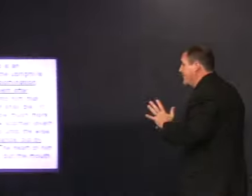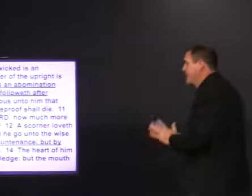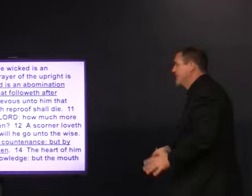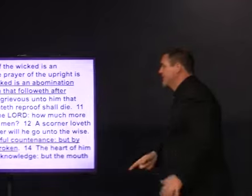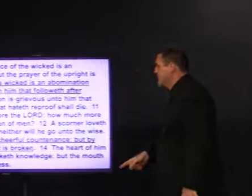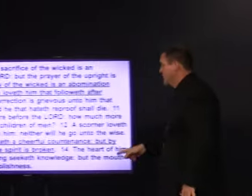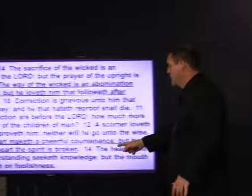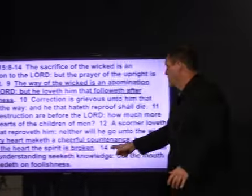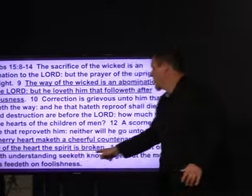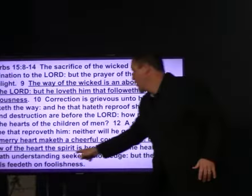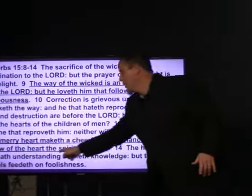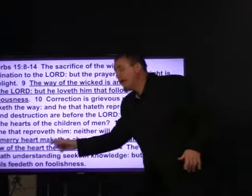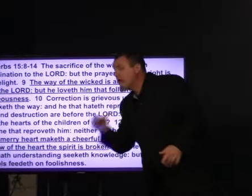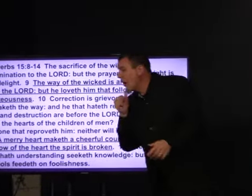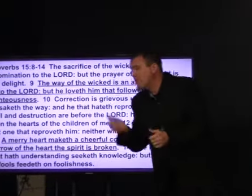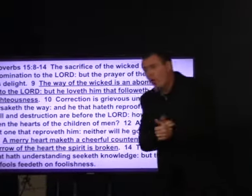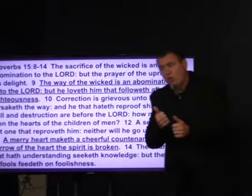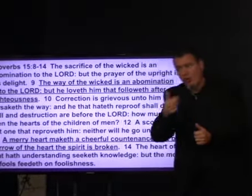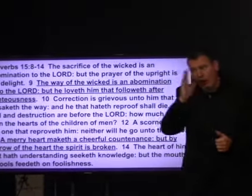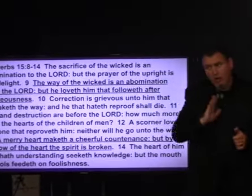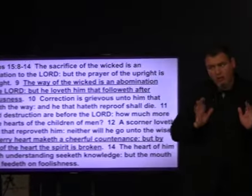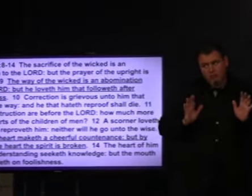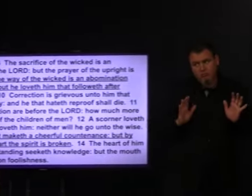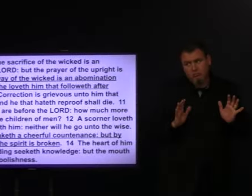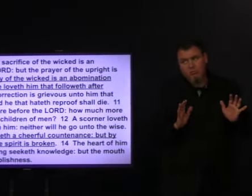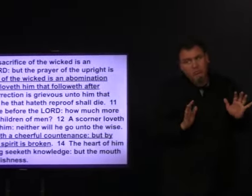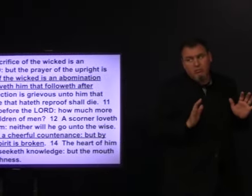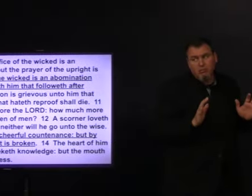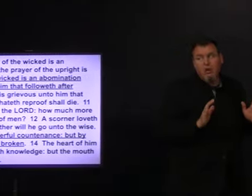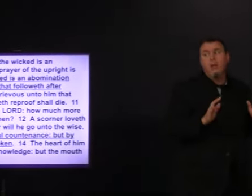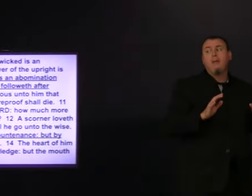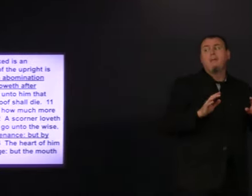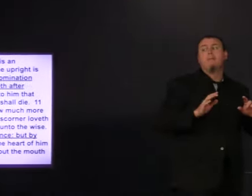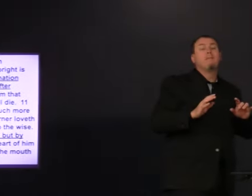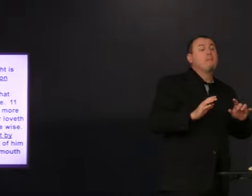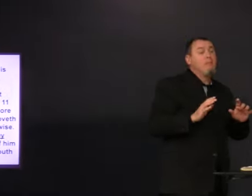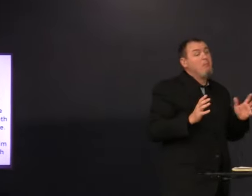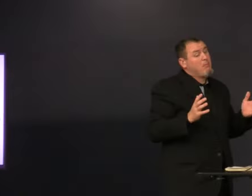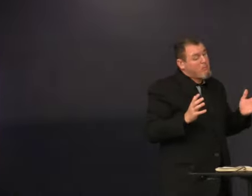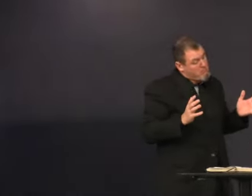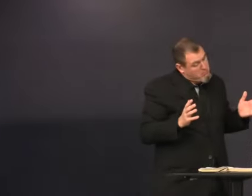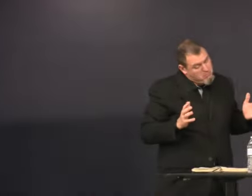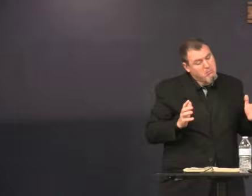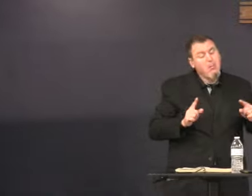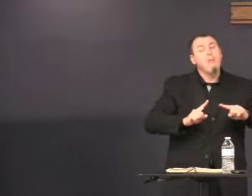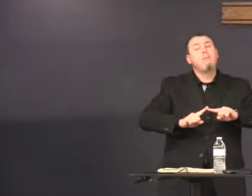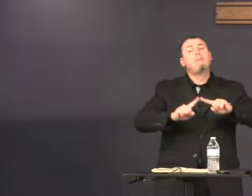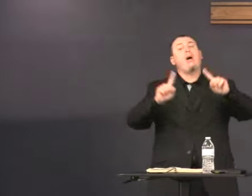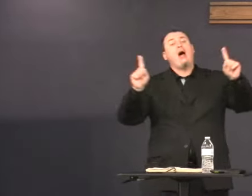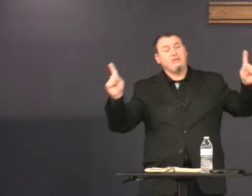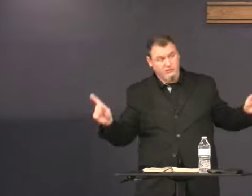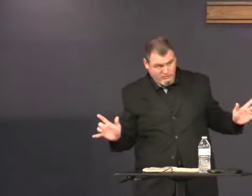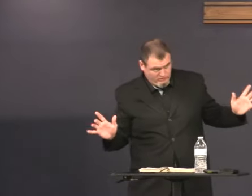sadness doesn't always mean that you're not following God okay but